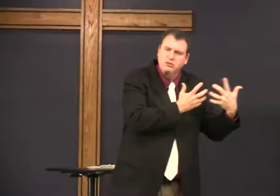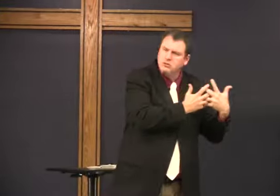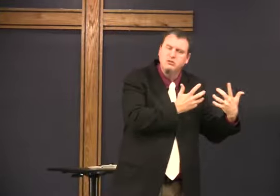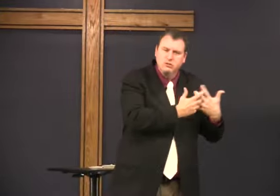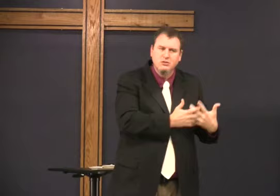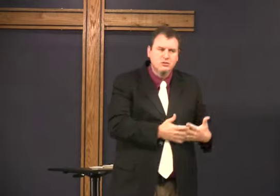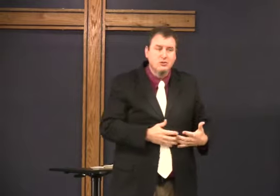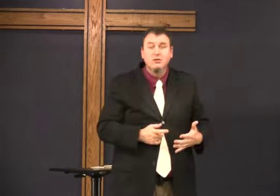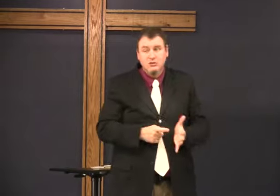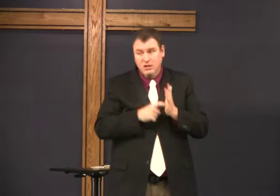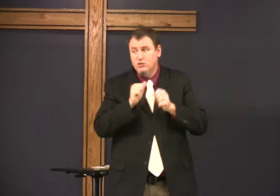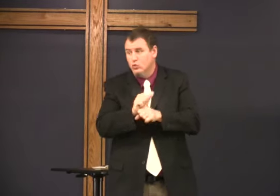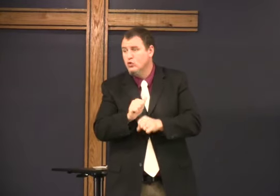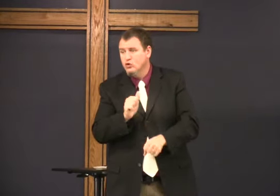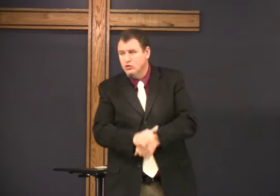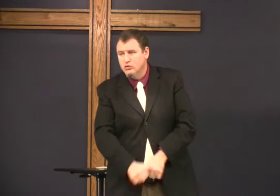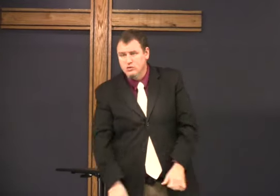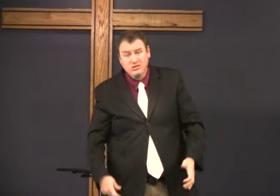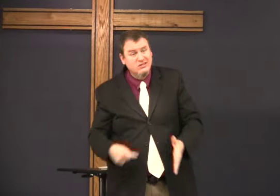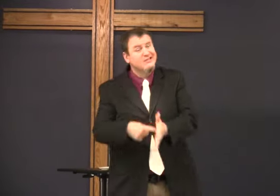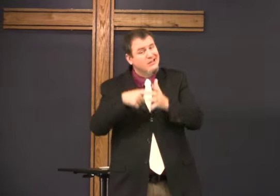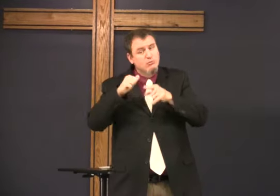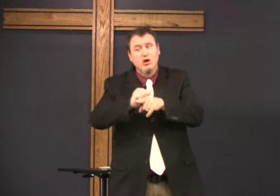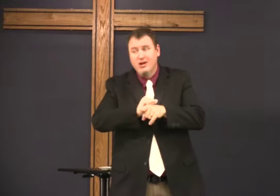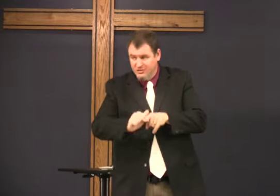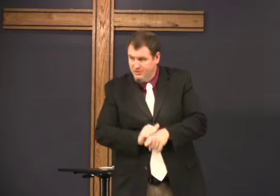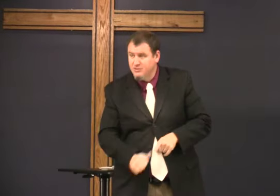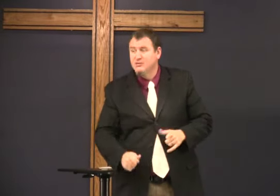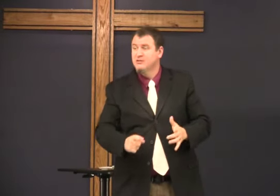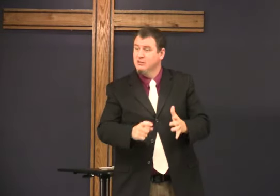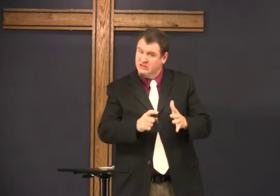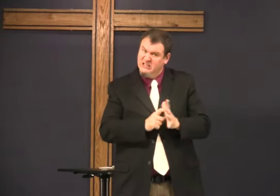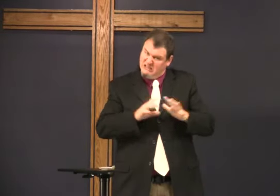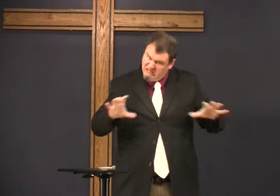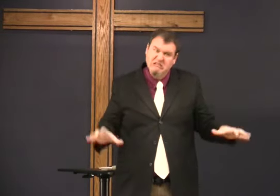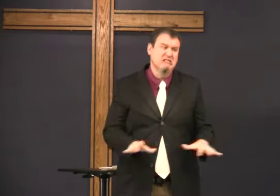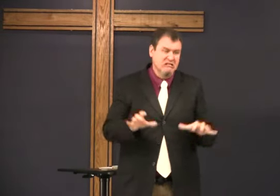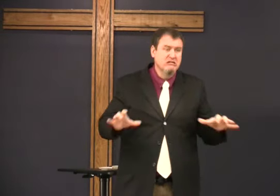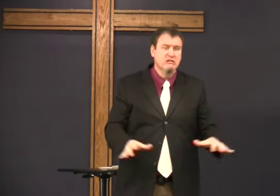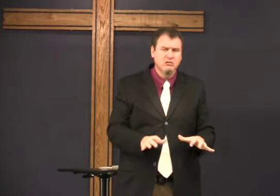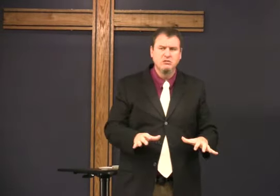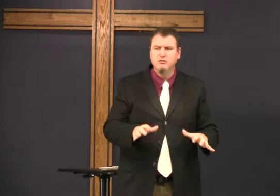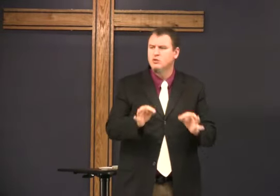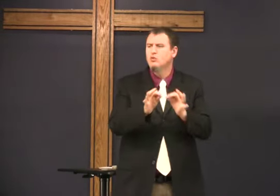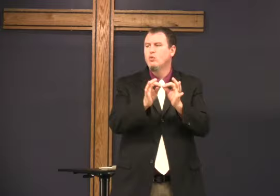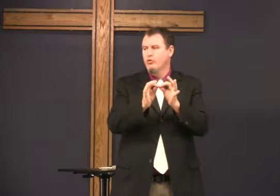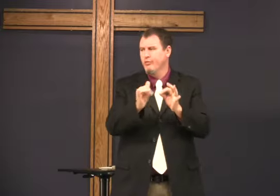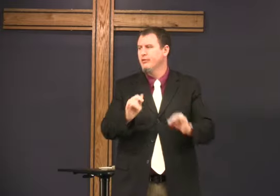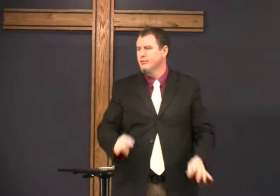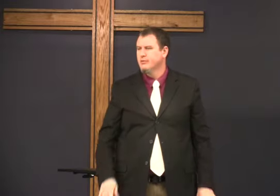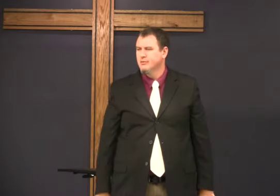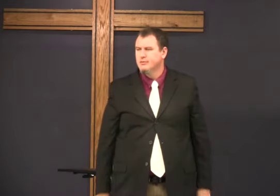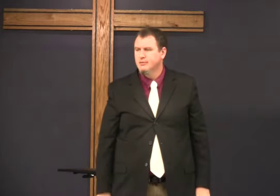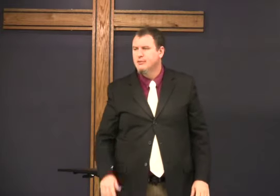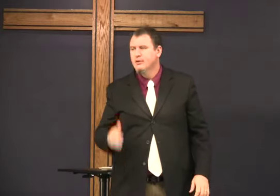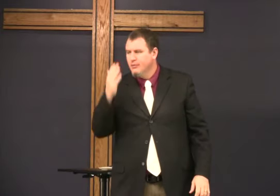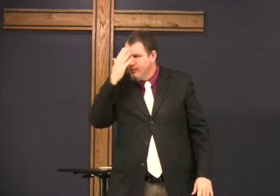to be in his life and it takes work and it takes practice but it's worth it